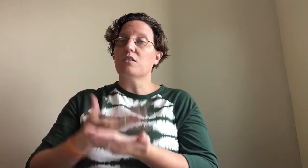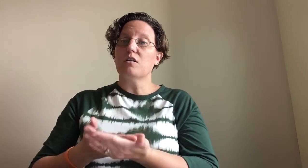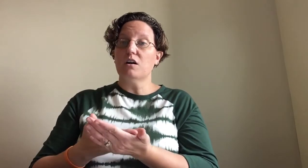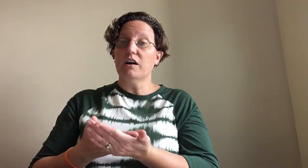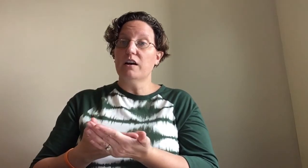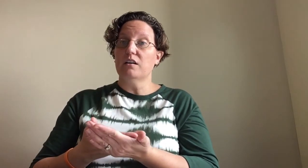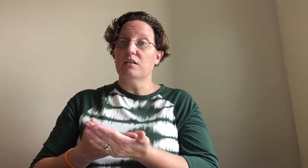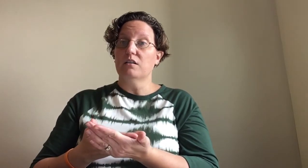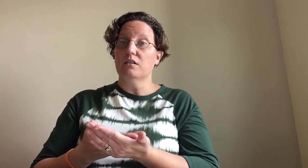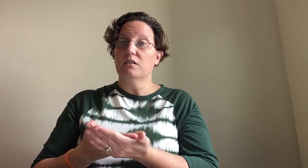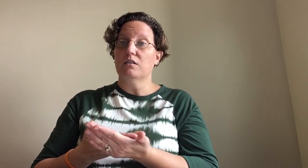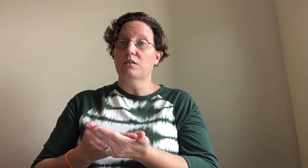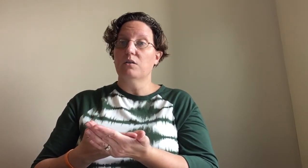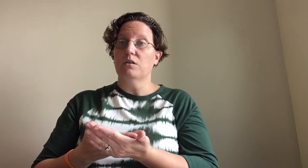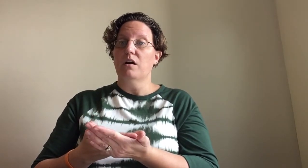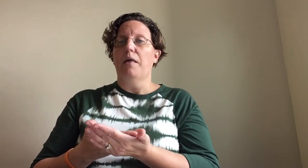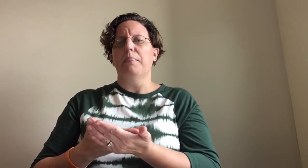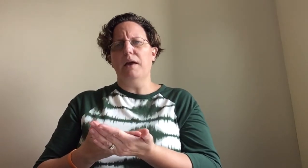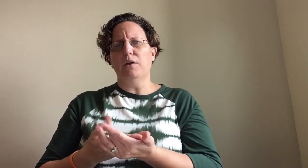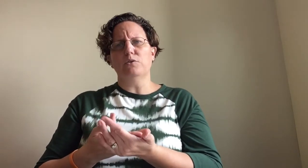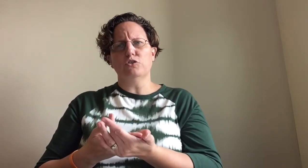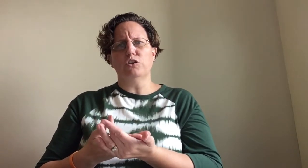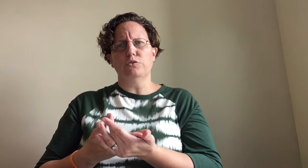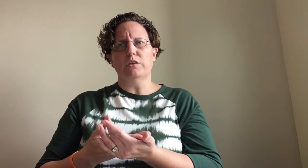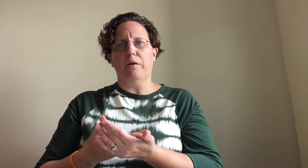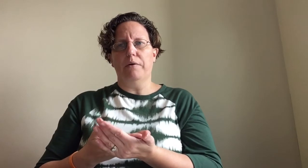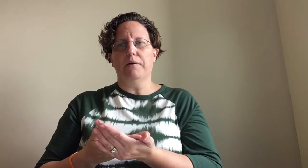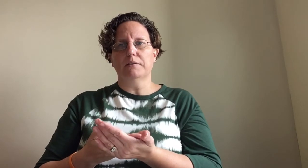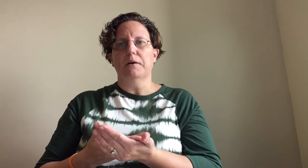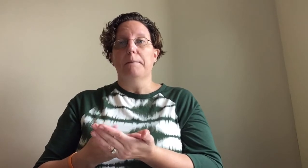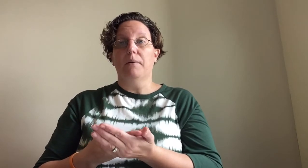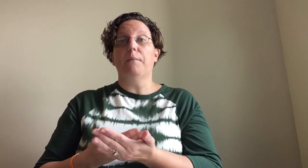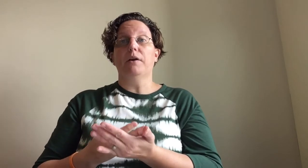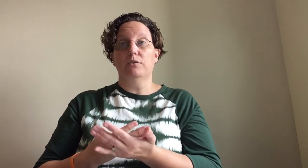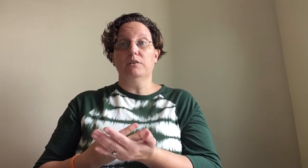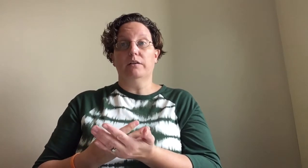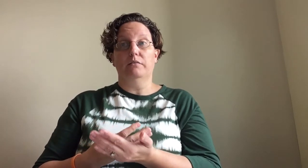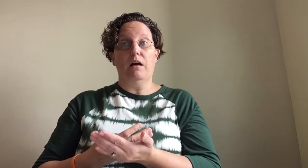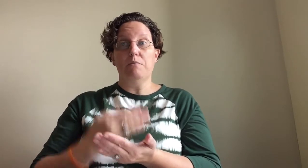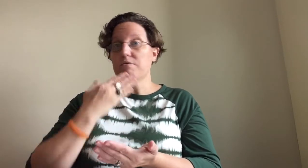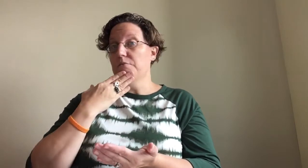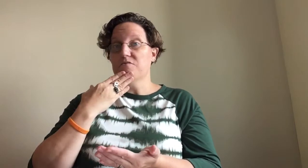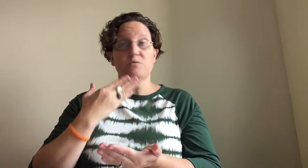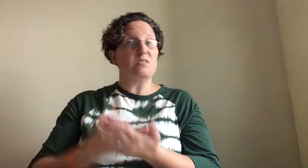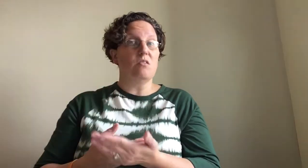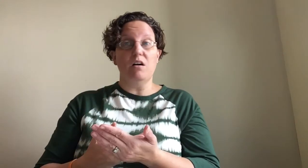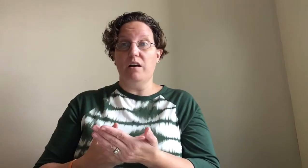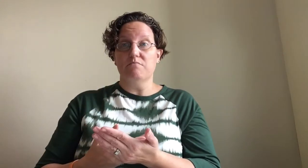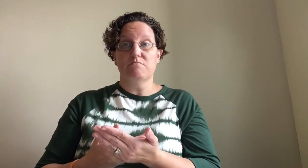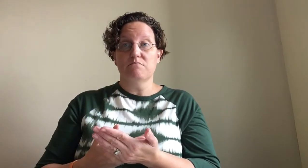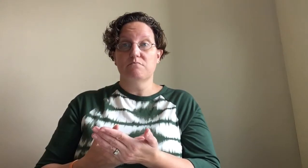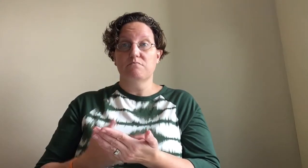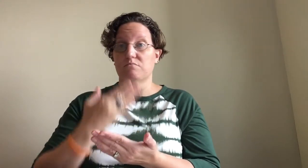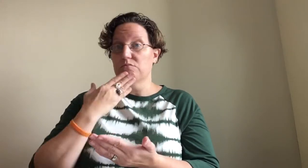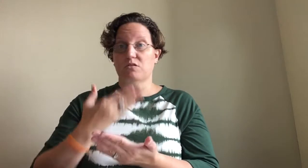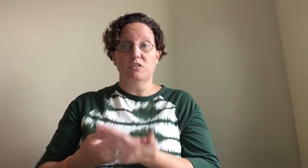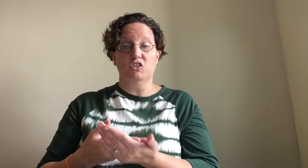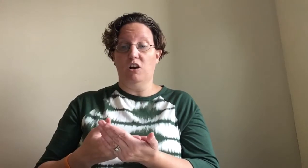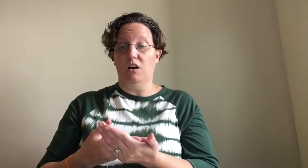Good. They don't usually use that with us, but we use that a lot with them. You're good. Good job.